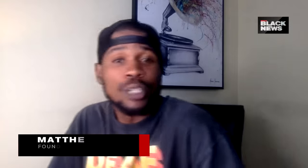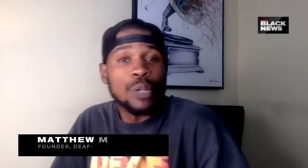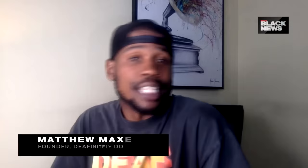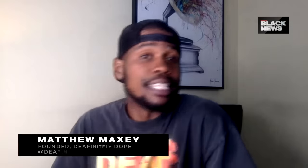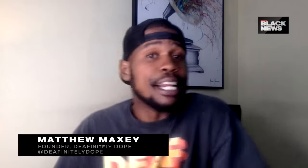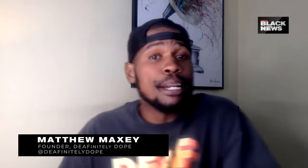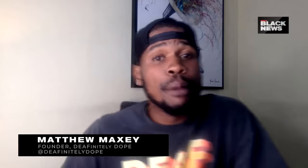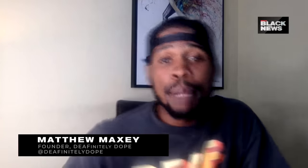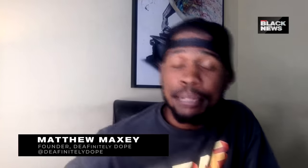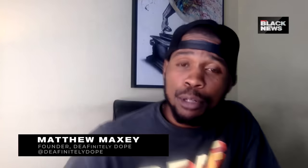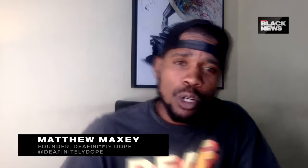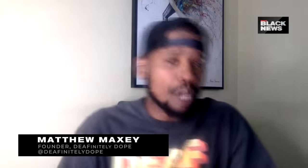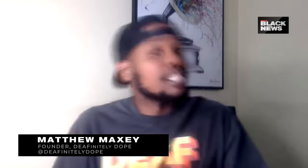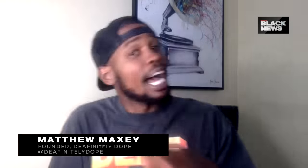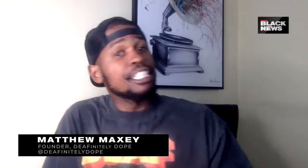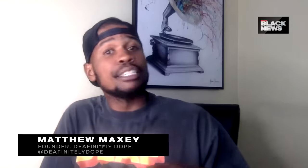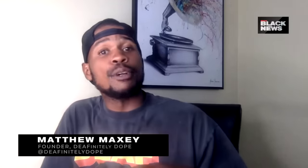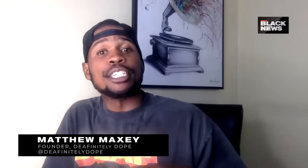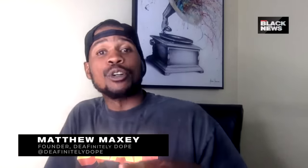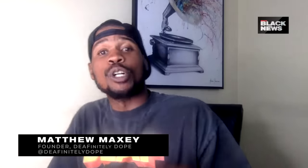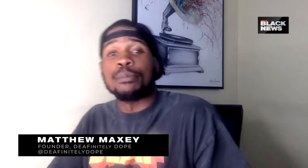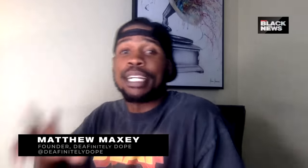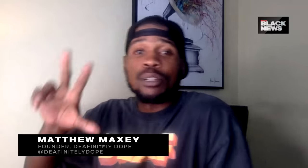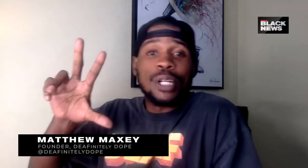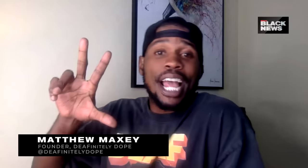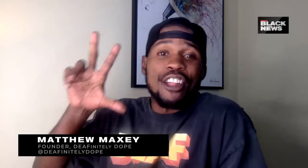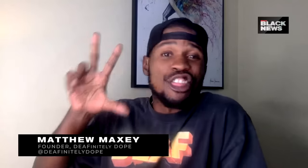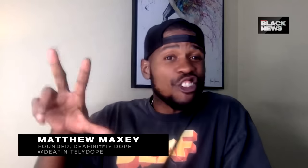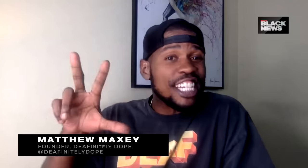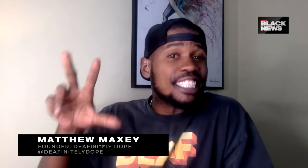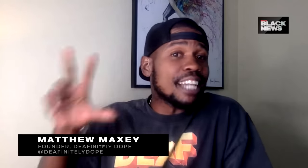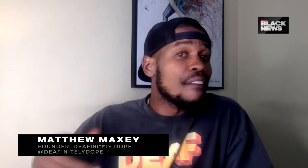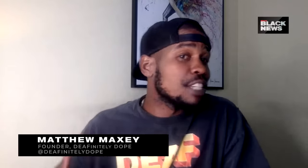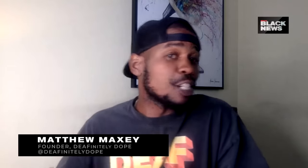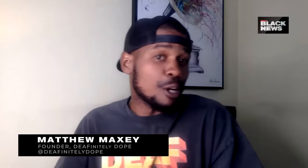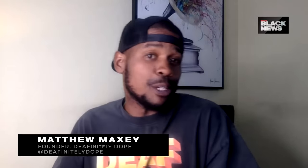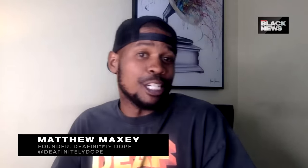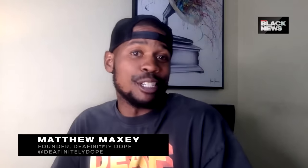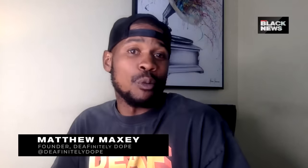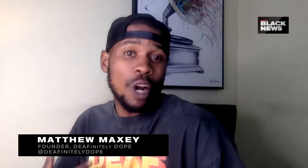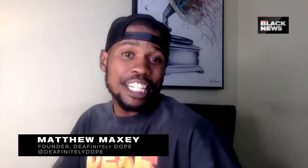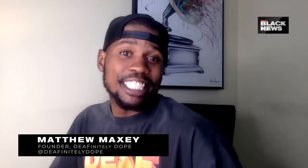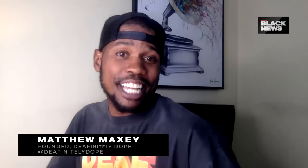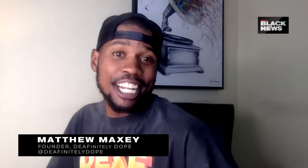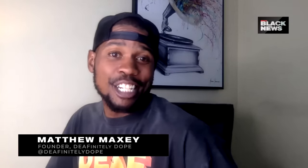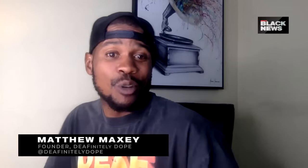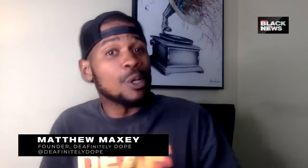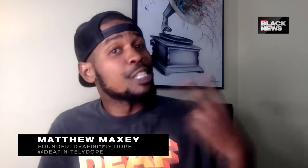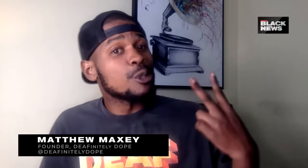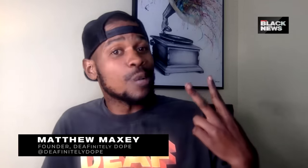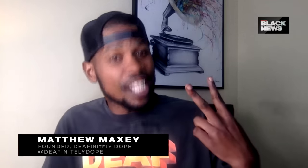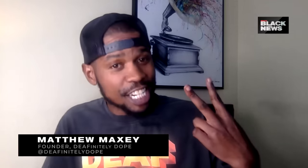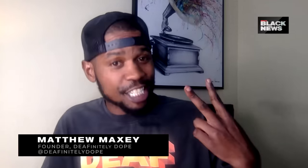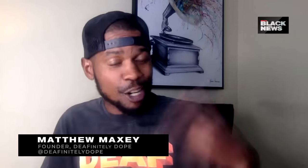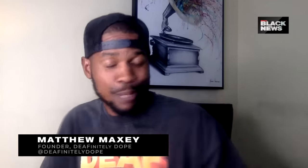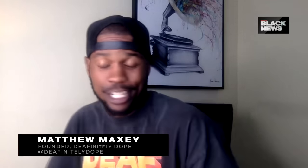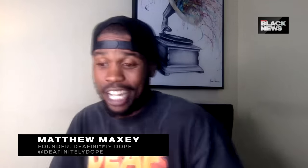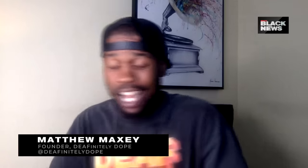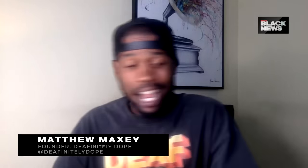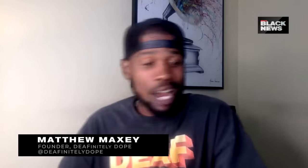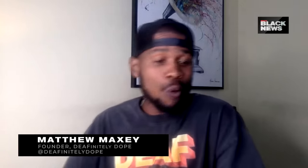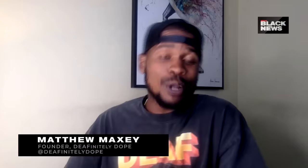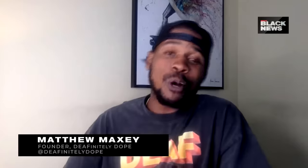actually worked with a team of people. was actually pretty cool because we had three deaf interpreters working together with two hearing